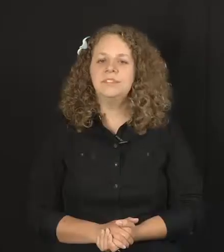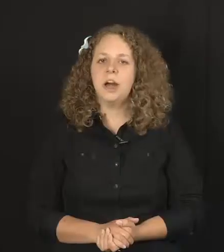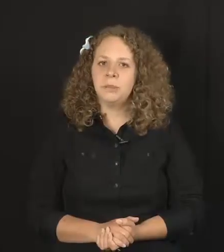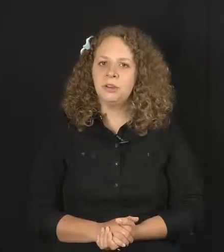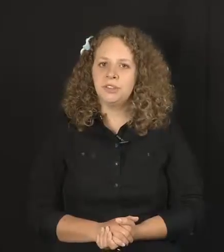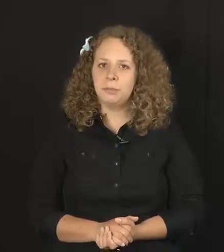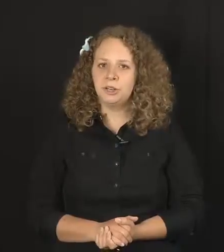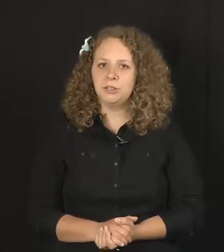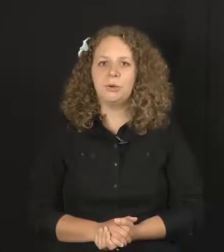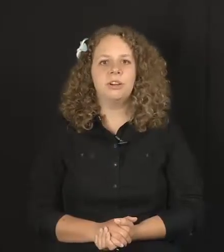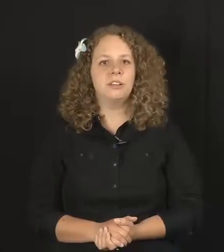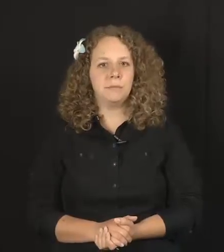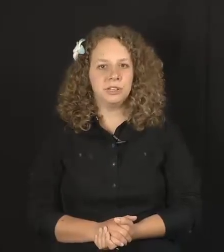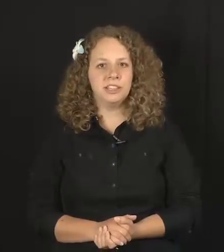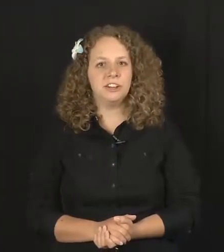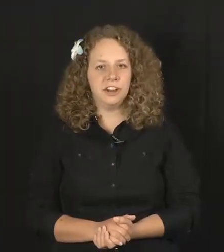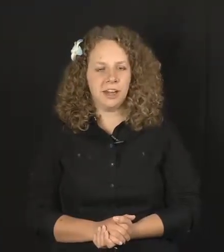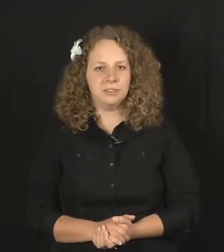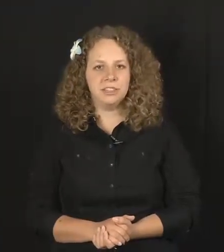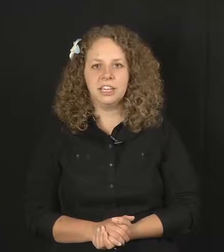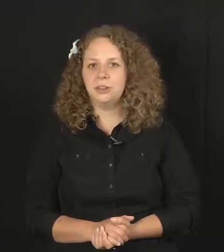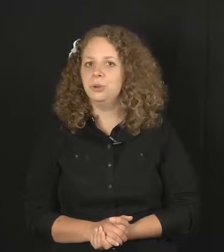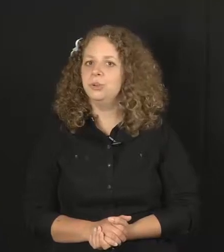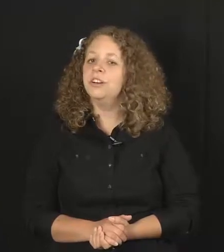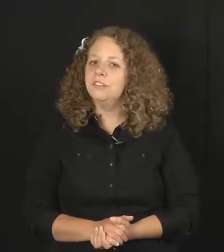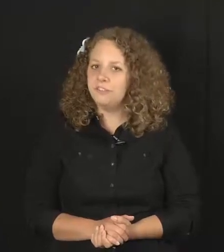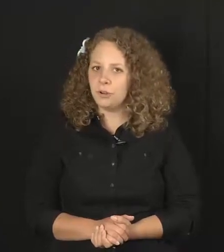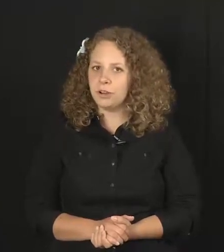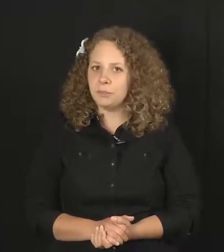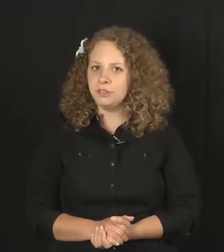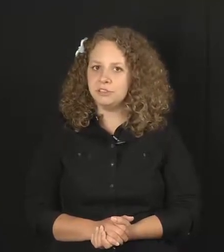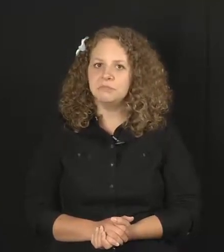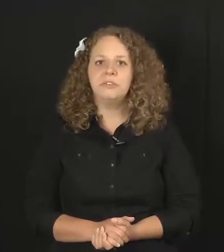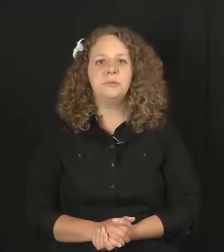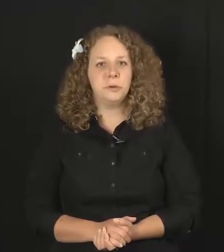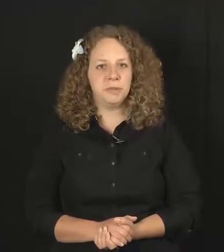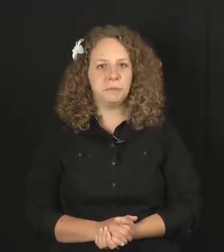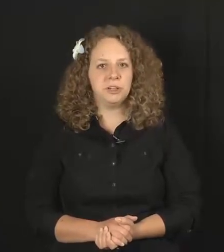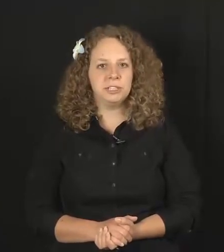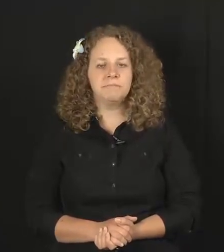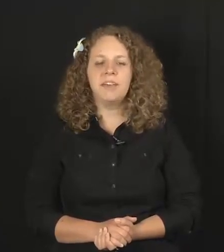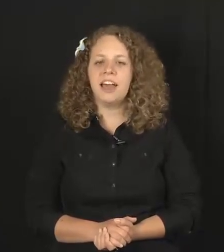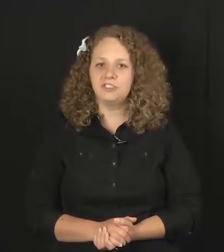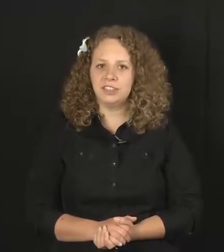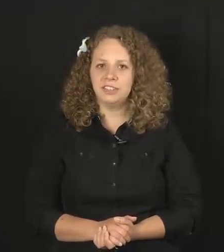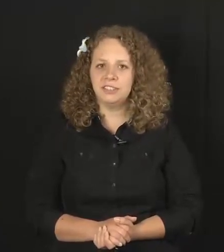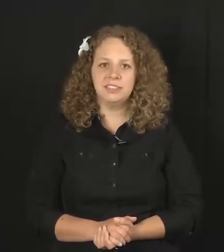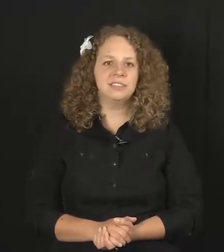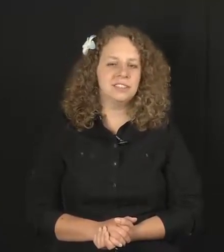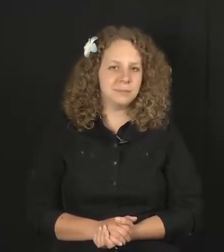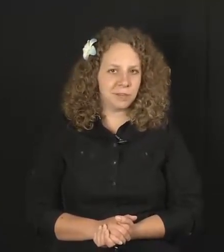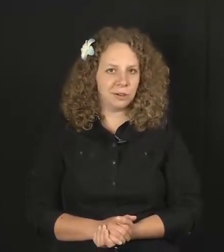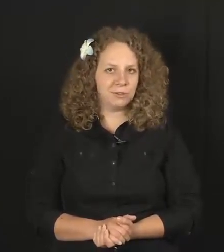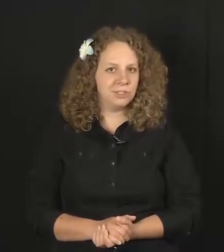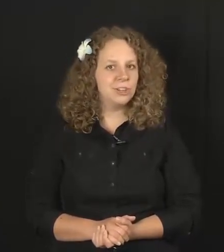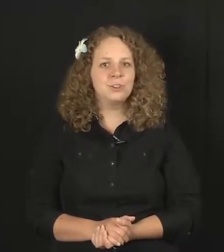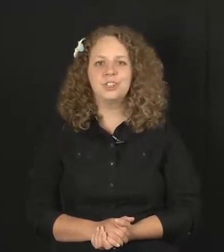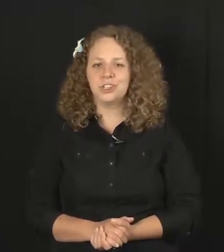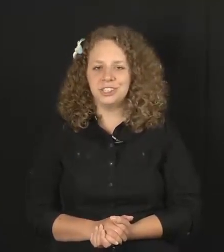Nominal numbers, or numbers that are nouns, include phone numbers, room numbers, addresses, zip codes, jersey